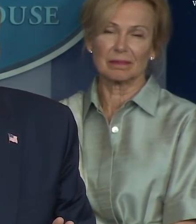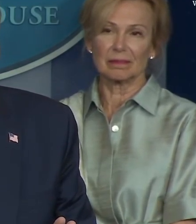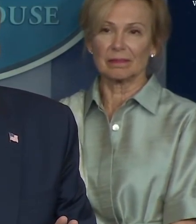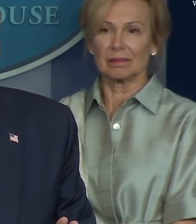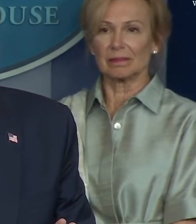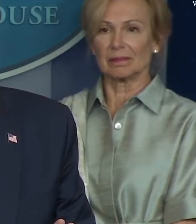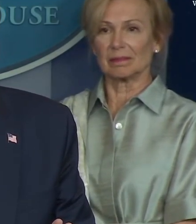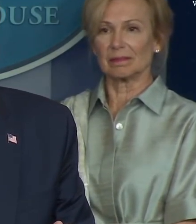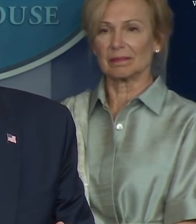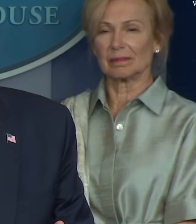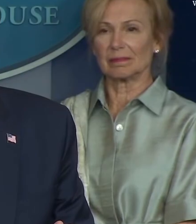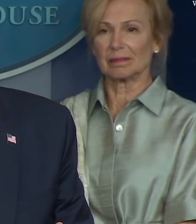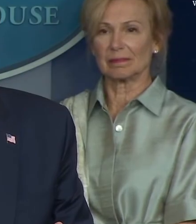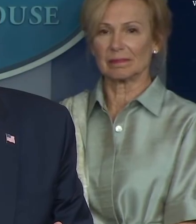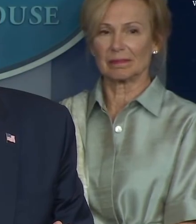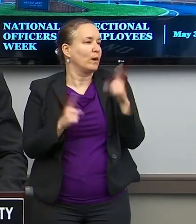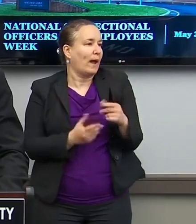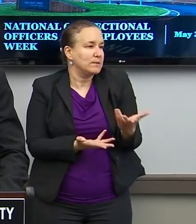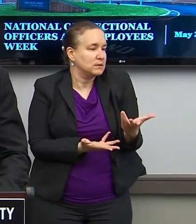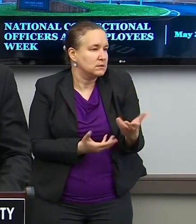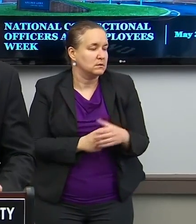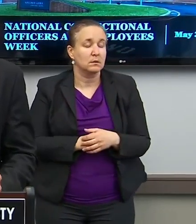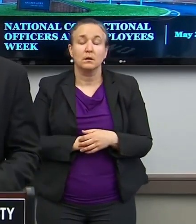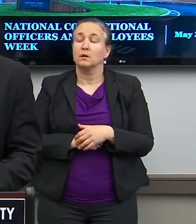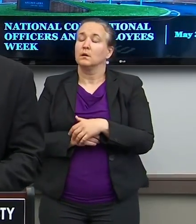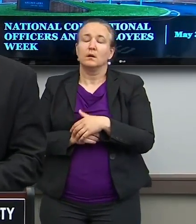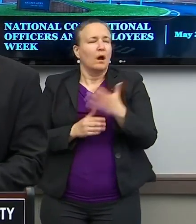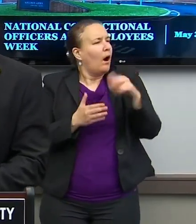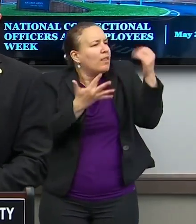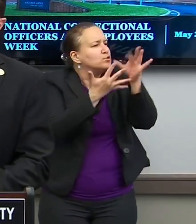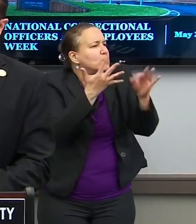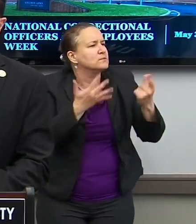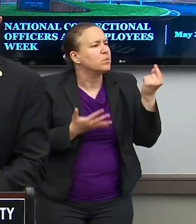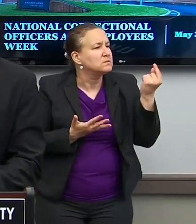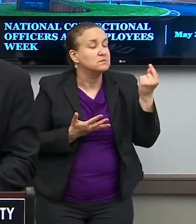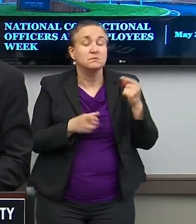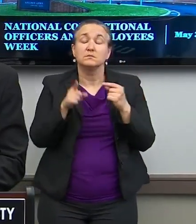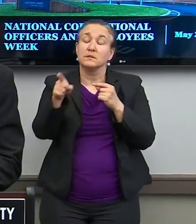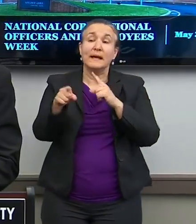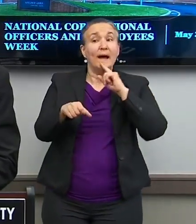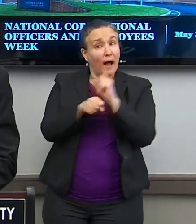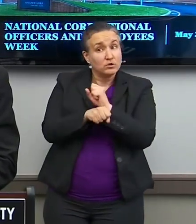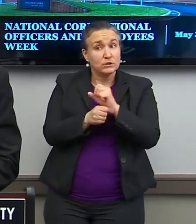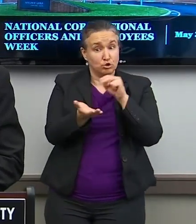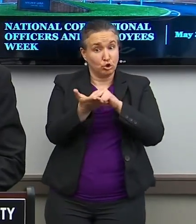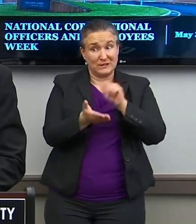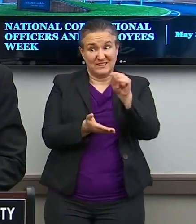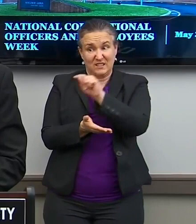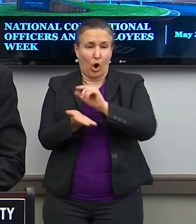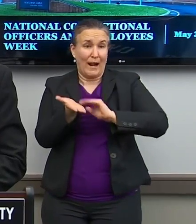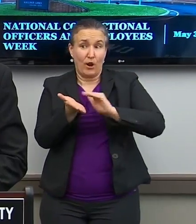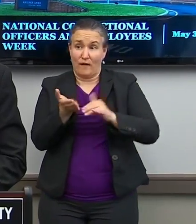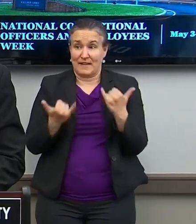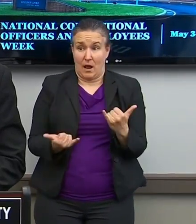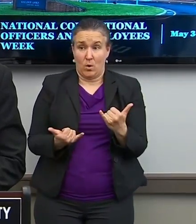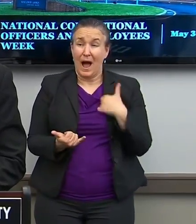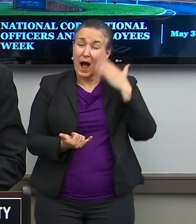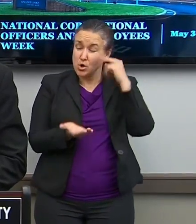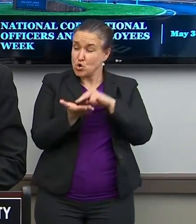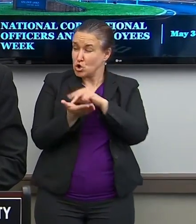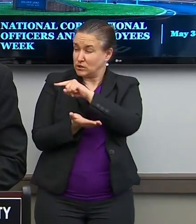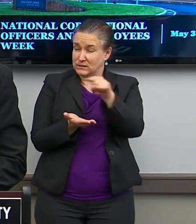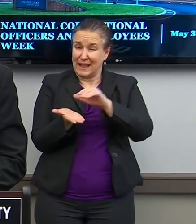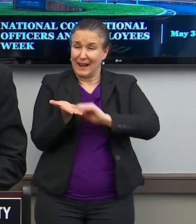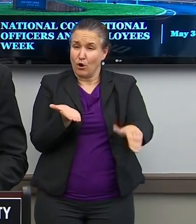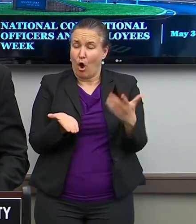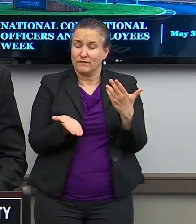That's really bad reporting. There's actually nurses that are being laid off. I know nurses that are